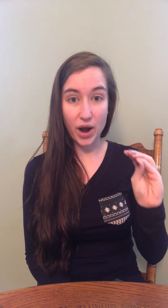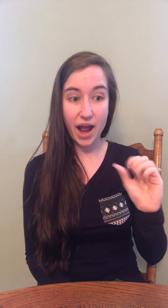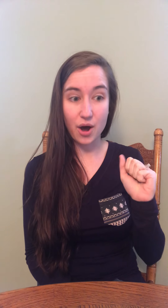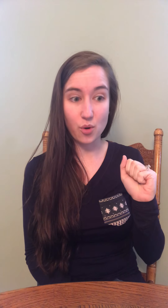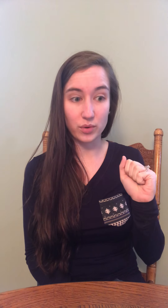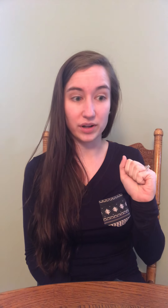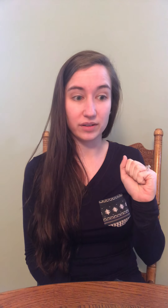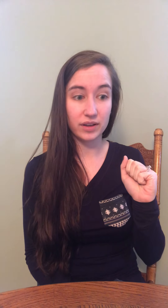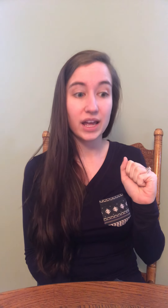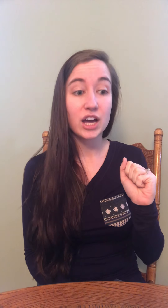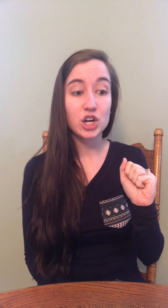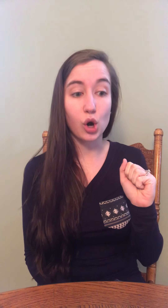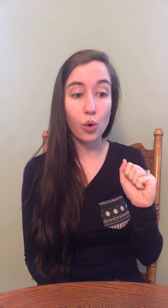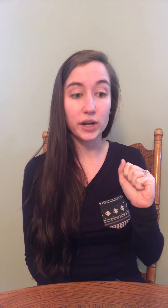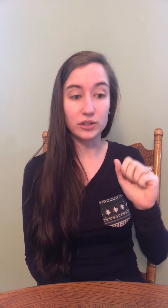Brown. Brown. Coil.